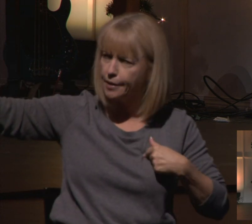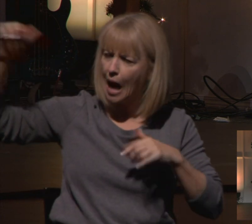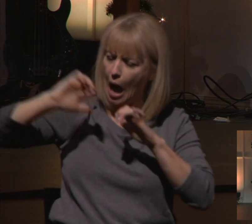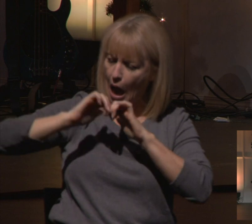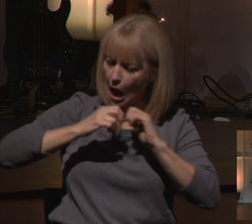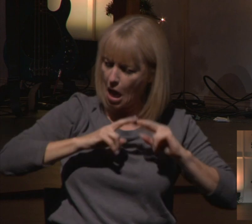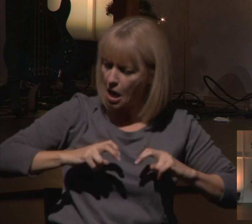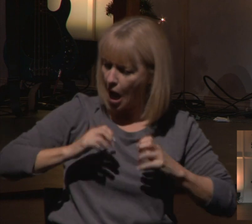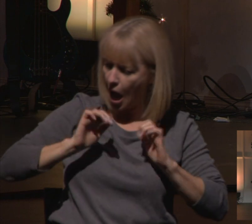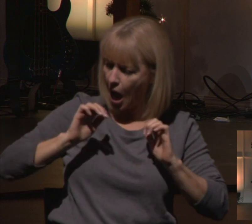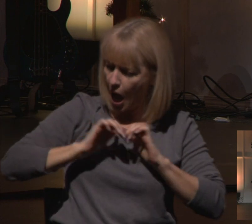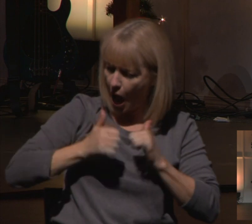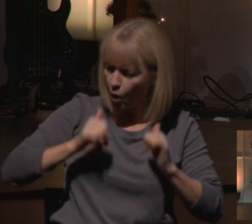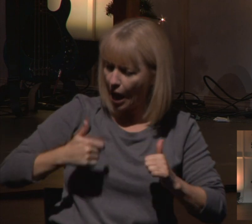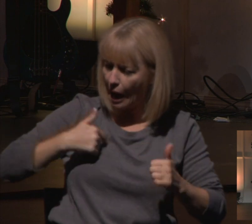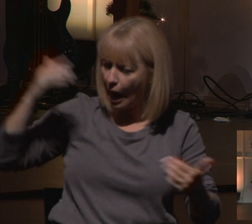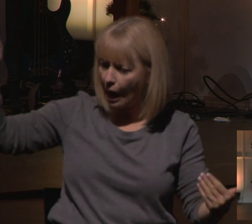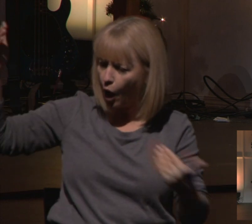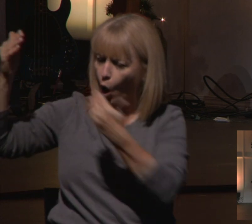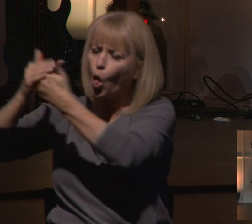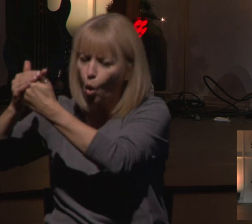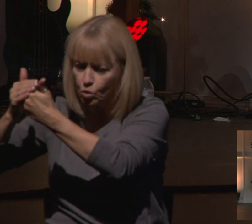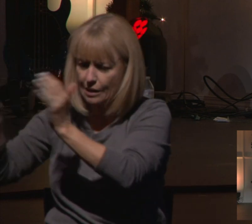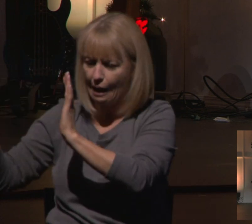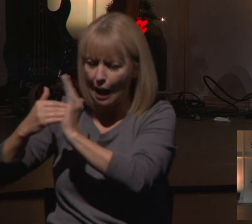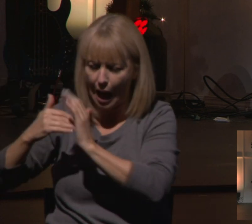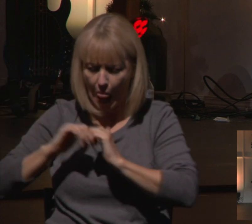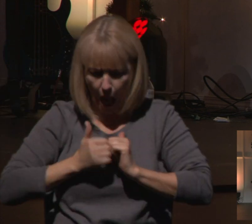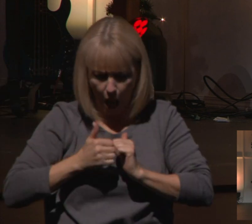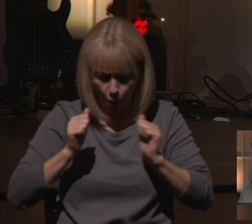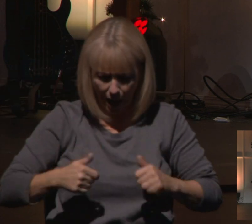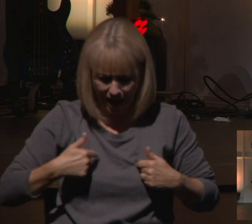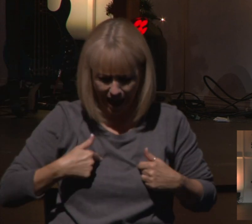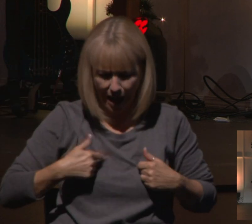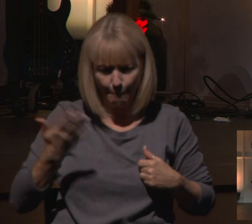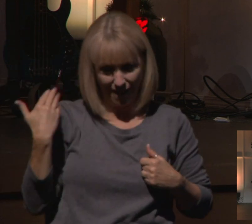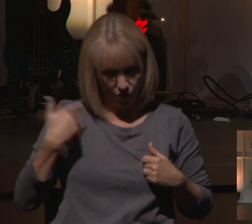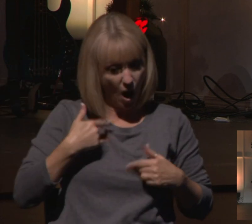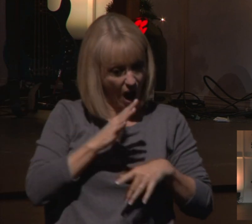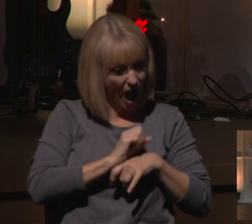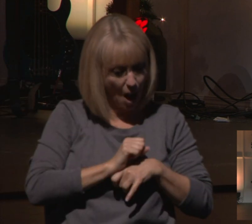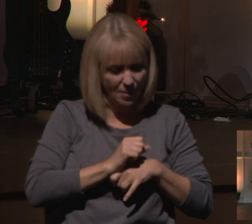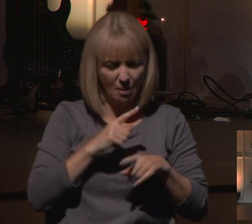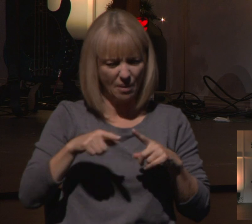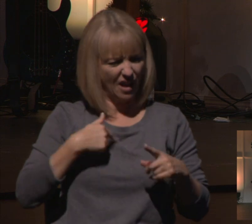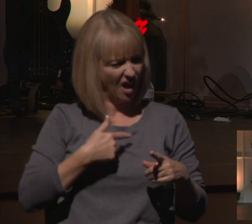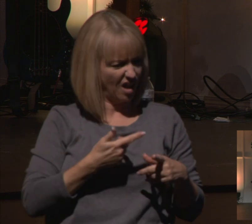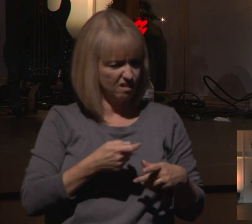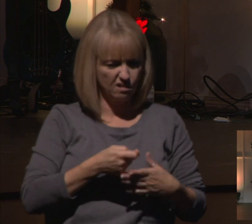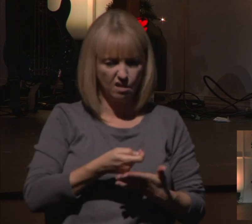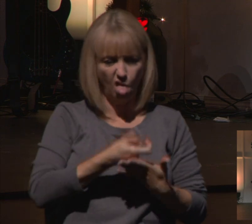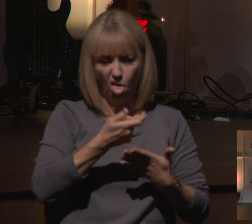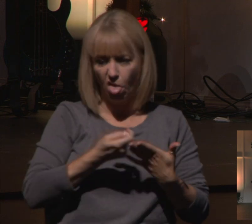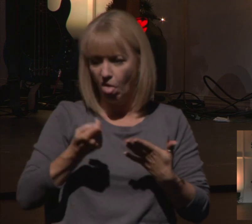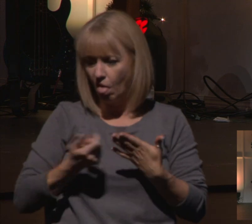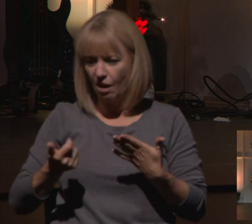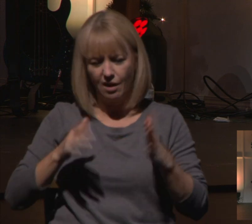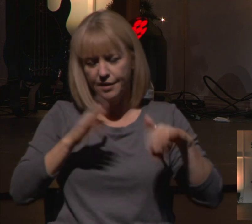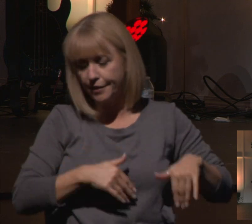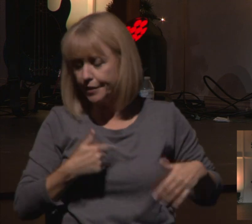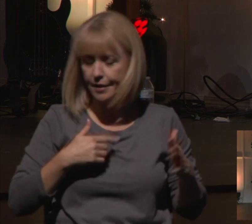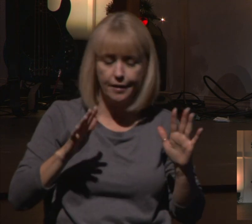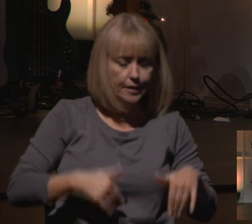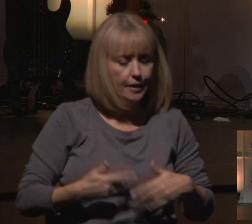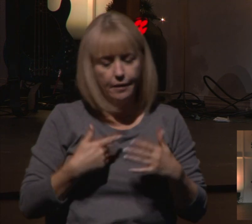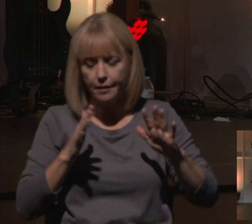before all of this that just kind of fell to the background of my life, fell to the background of my day? And what are some things I need to put in place today